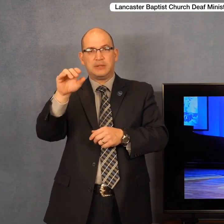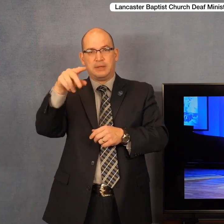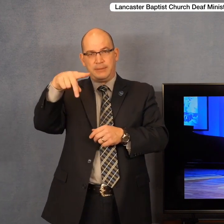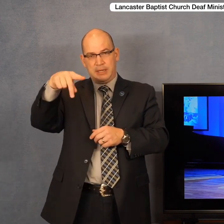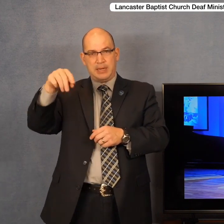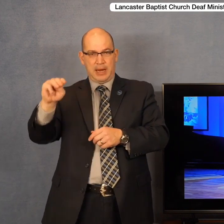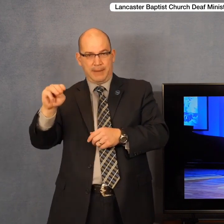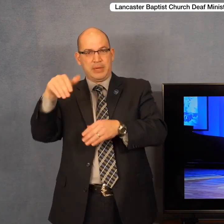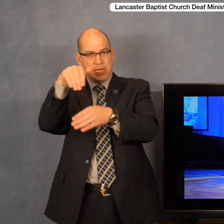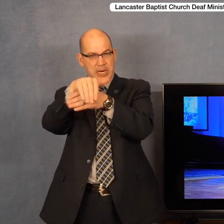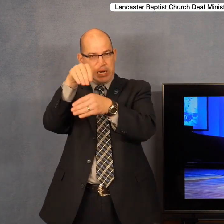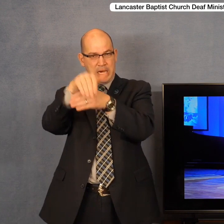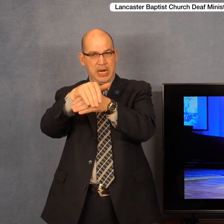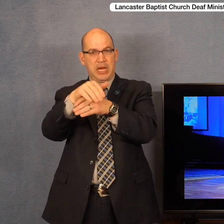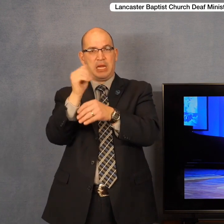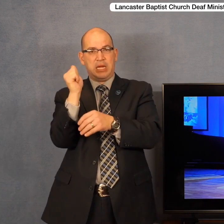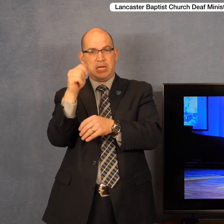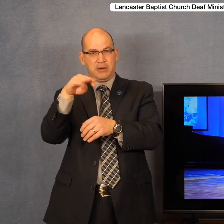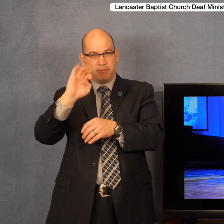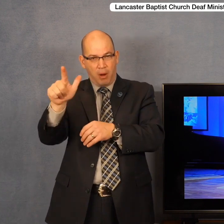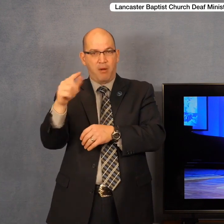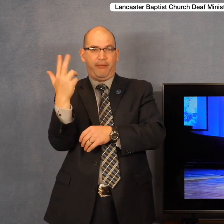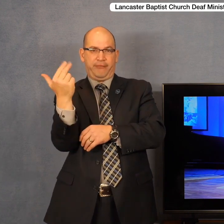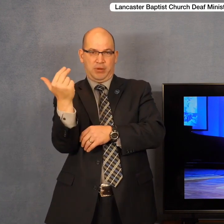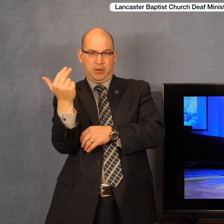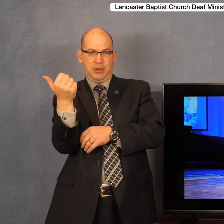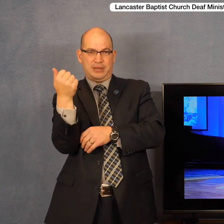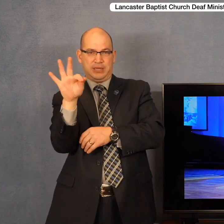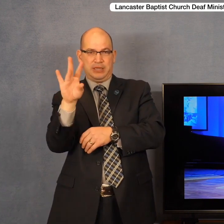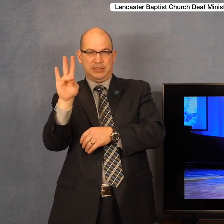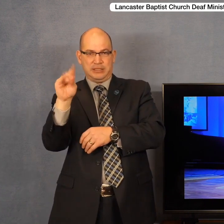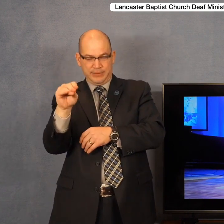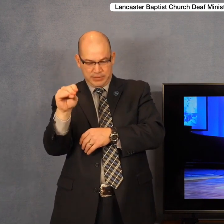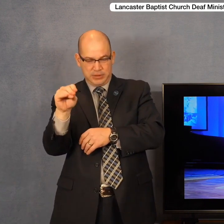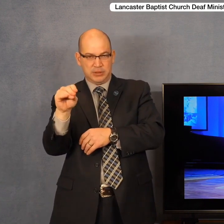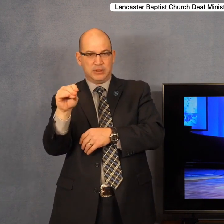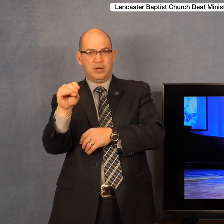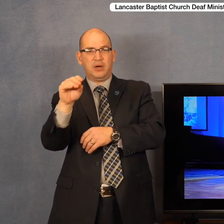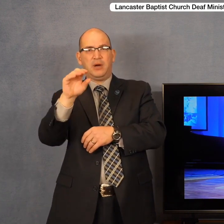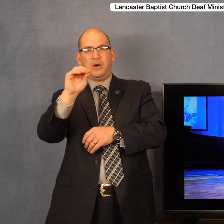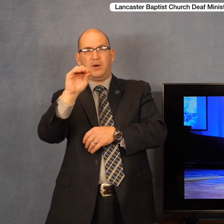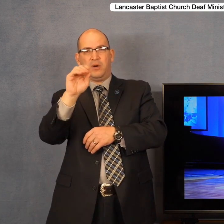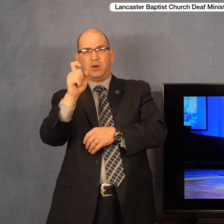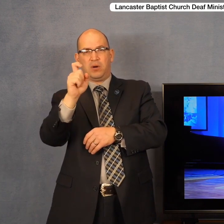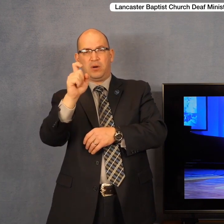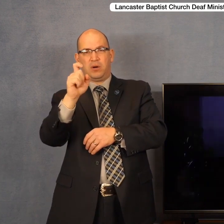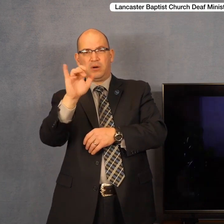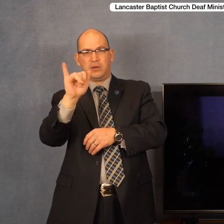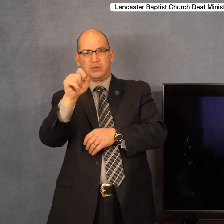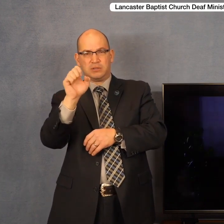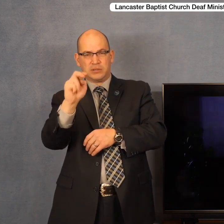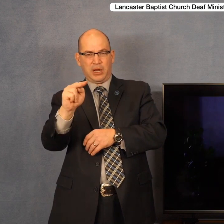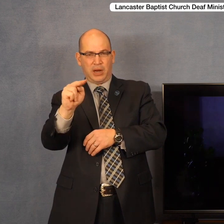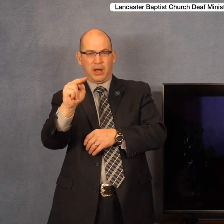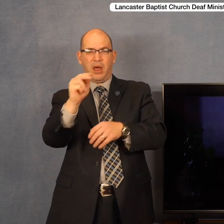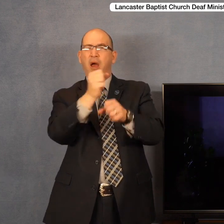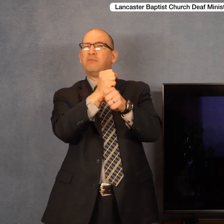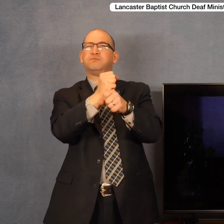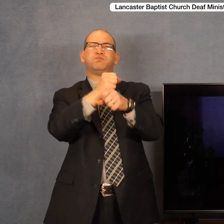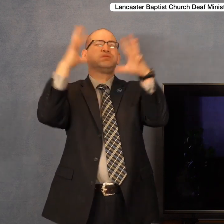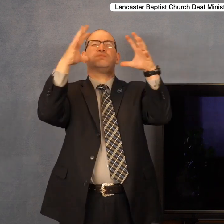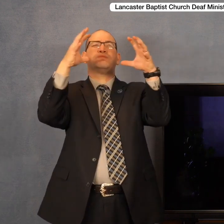1970, an oxygen tank exploded and instantly changed the mission of the moon Voyagers.